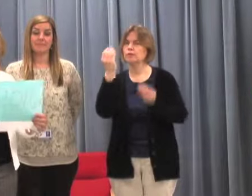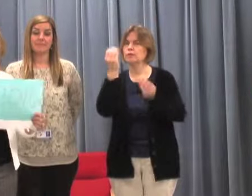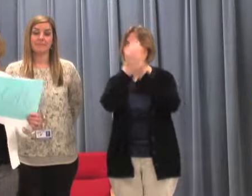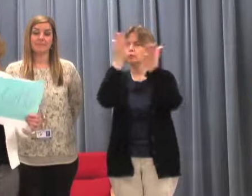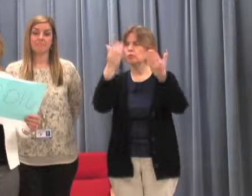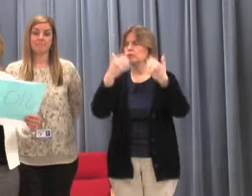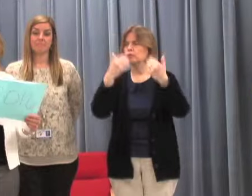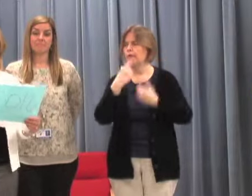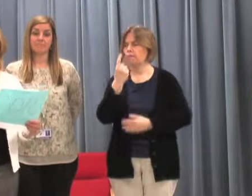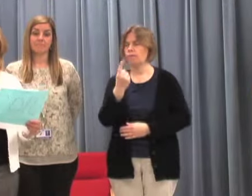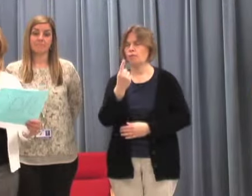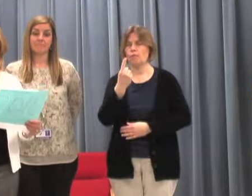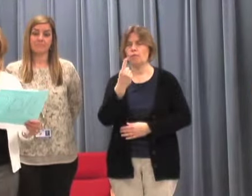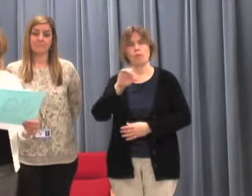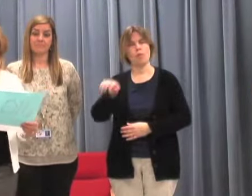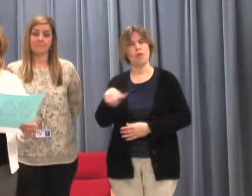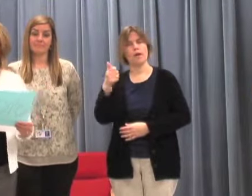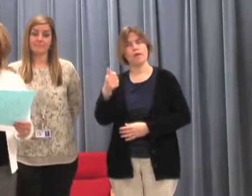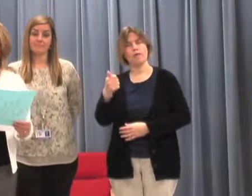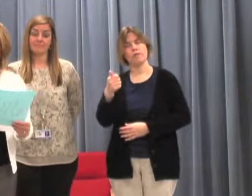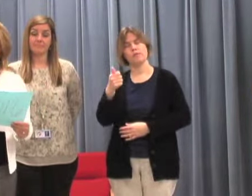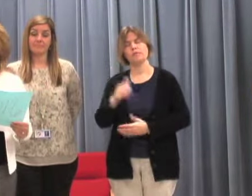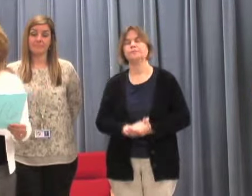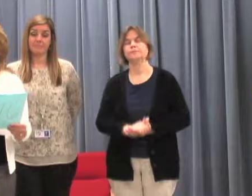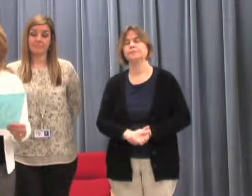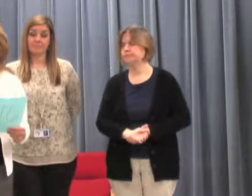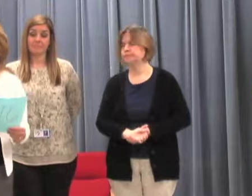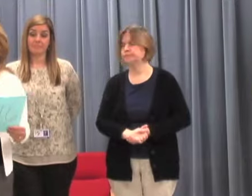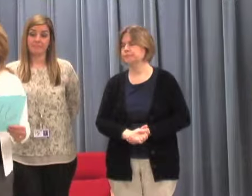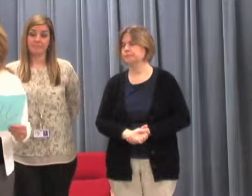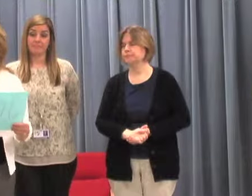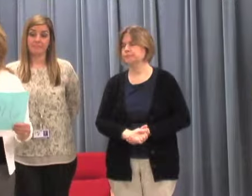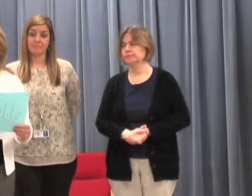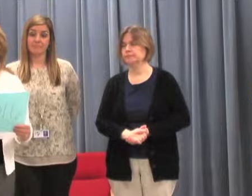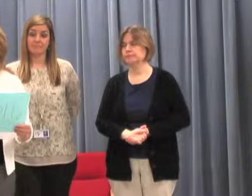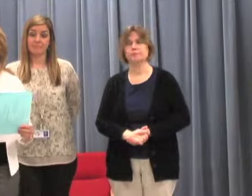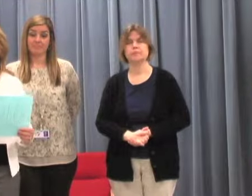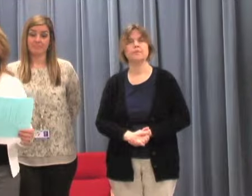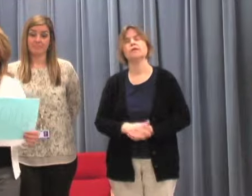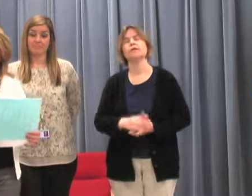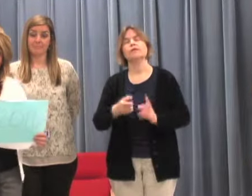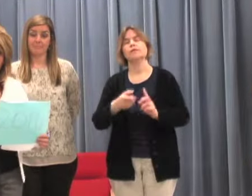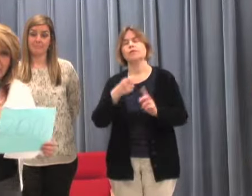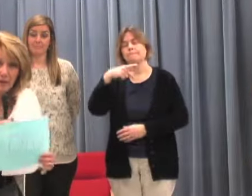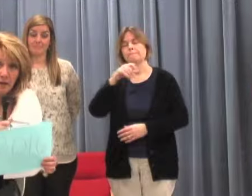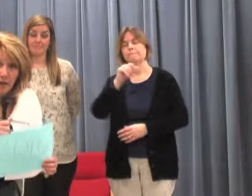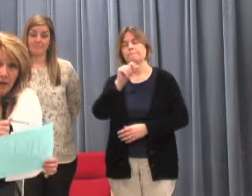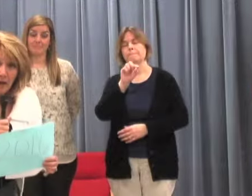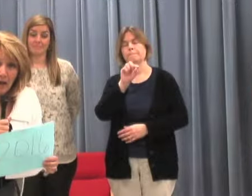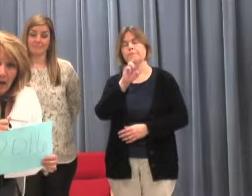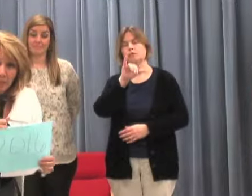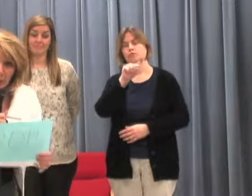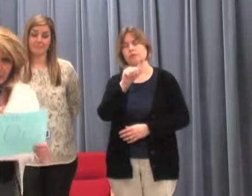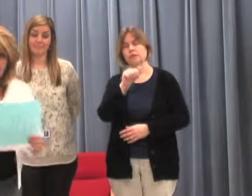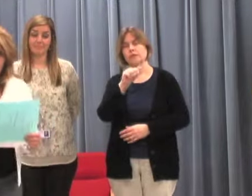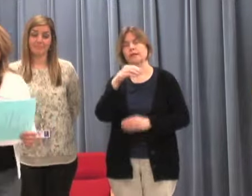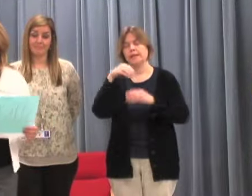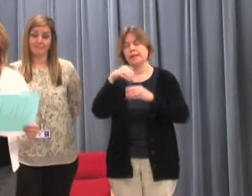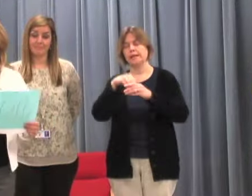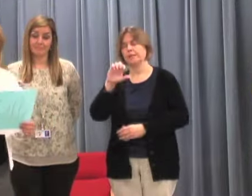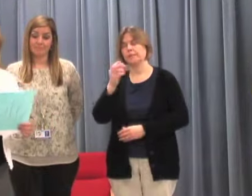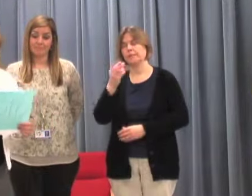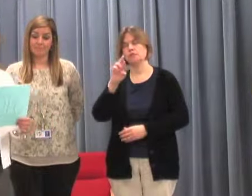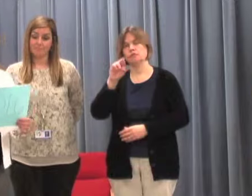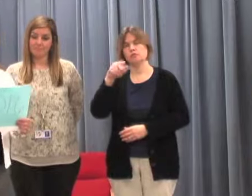one other from Patricia down in Miss Chirpock's class. So are you ready? I'm going to read the